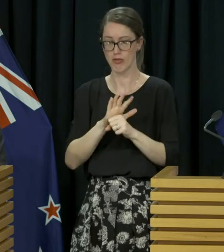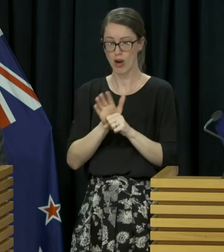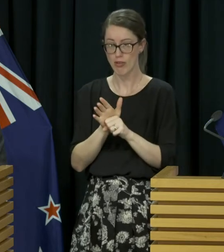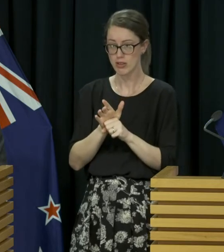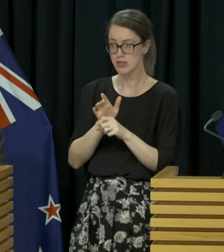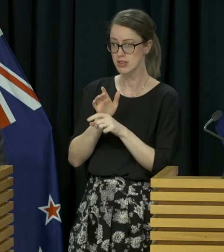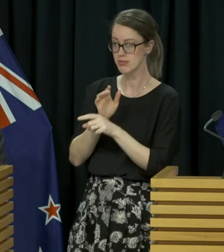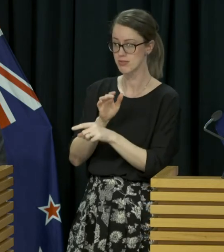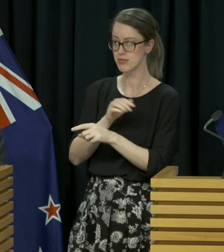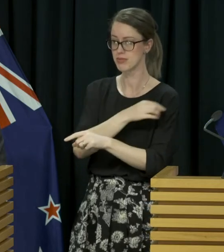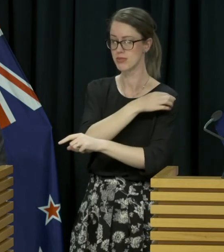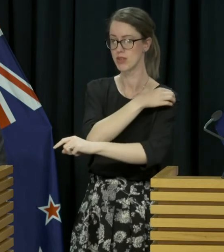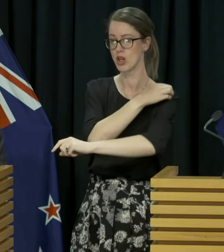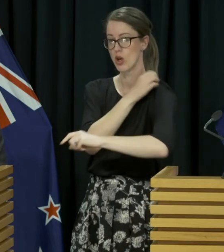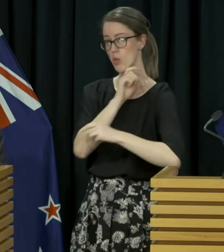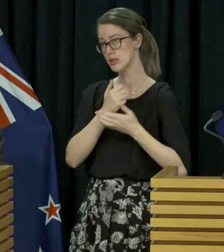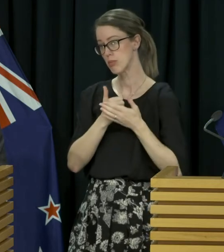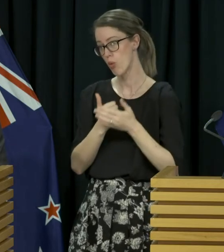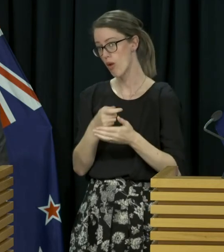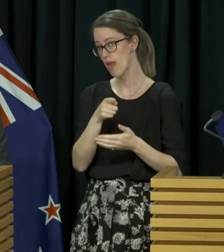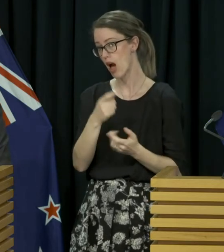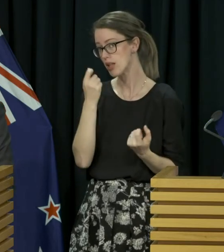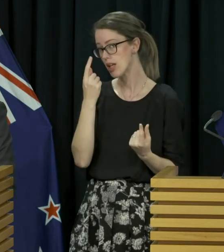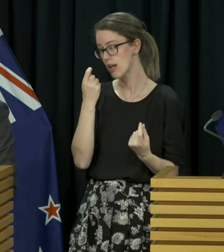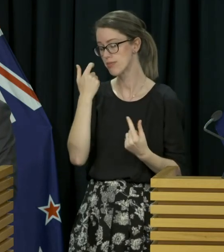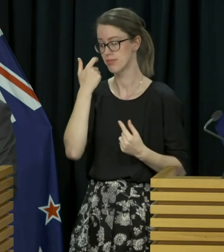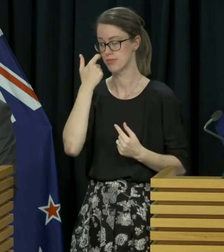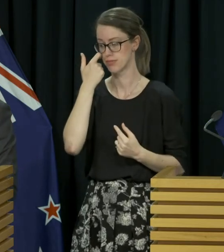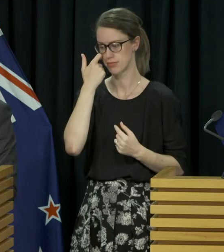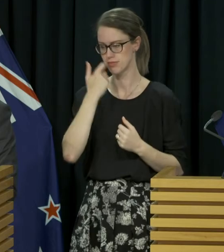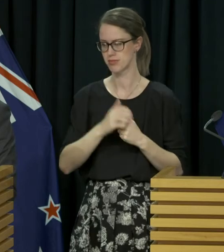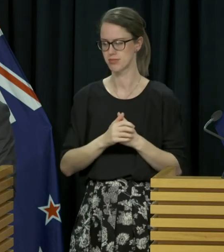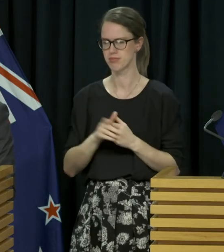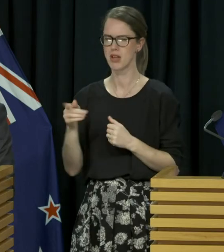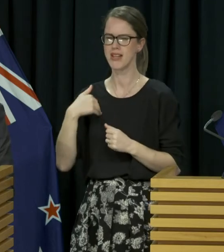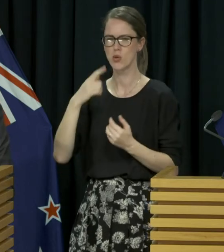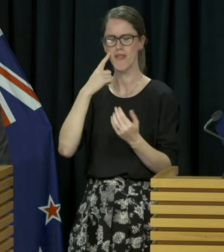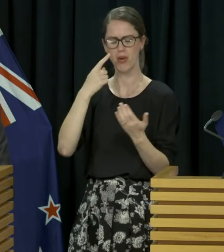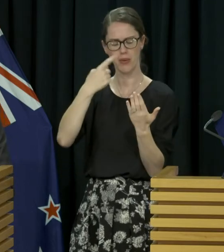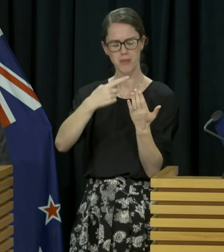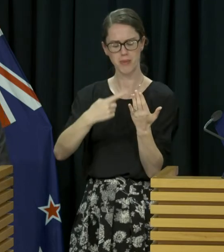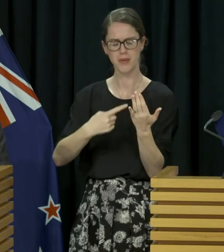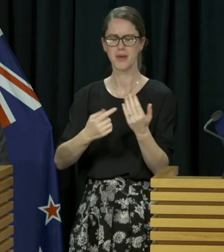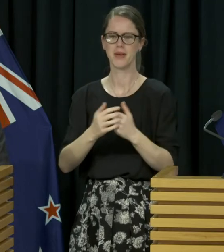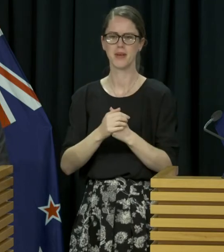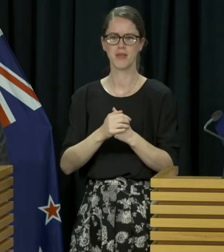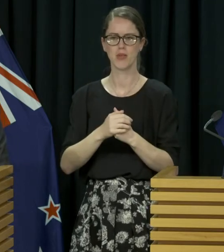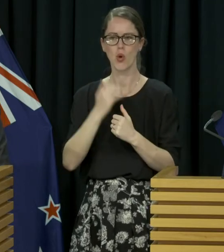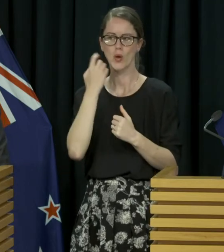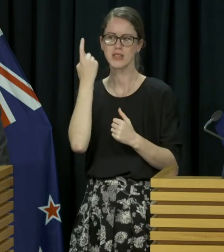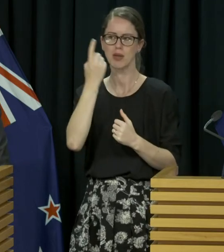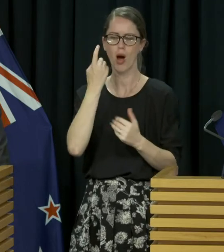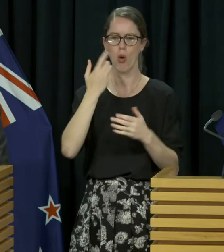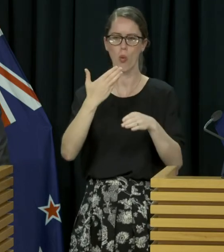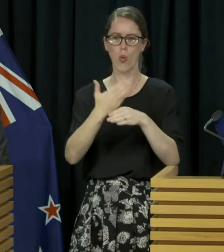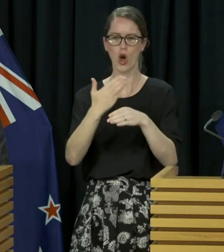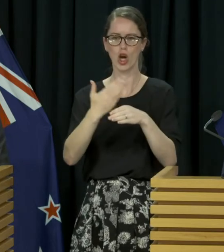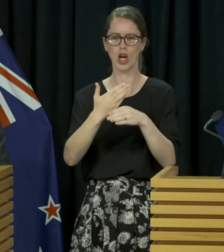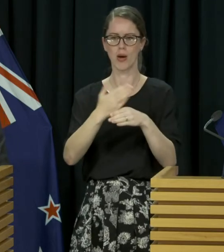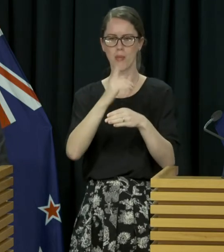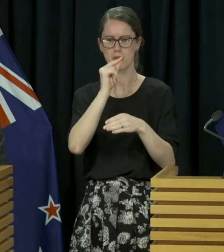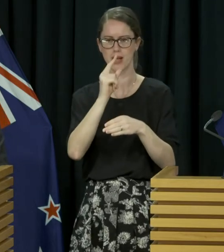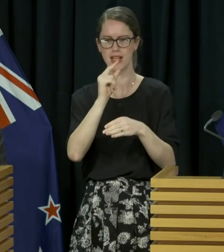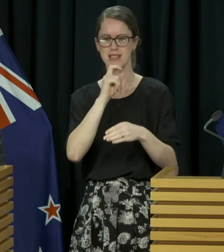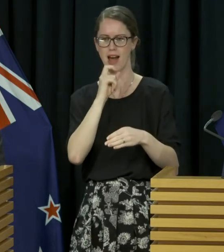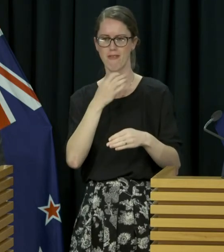Is that something that you would support, or what are your thoughts on that? Look, need to look at that some more. Obviously, we're always looking at where workers may be at risk, wherever